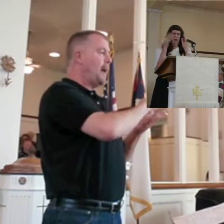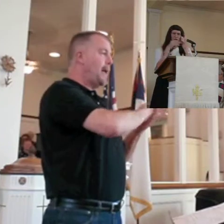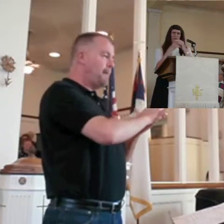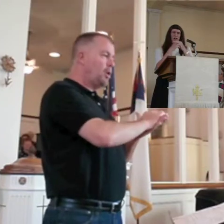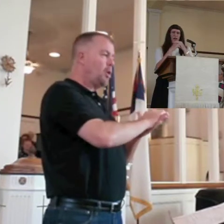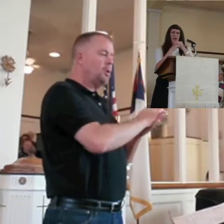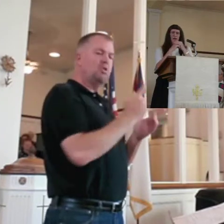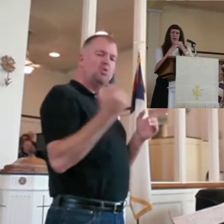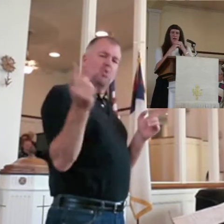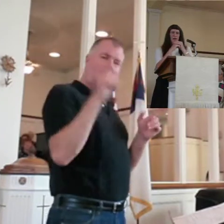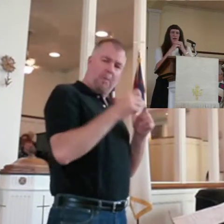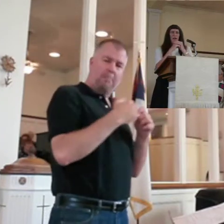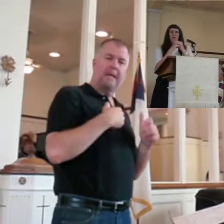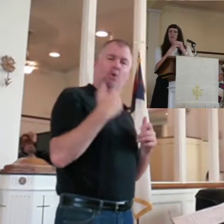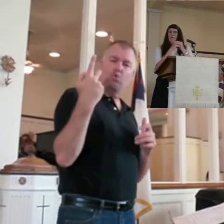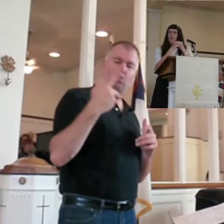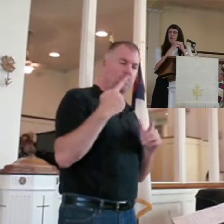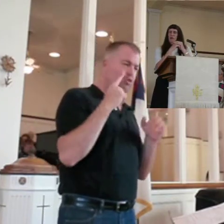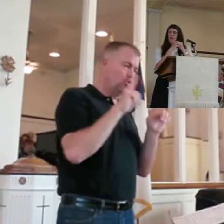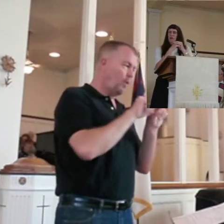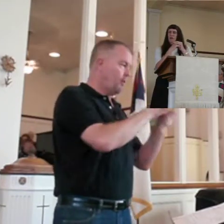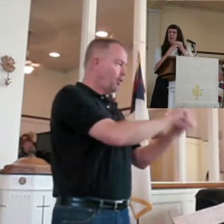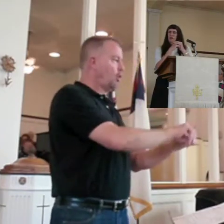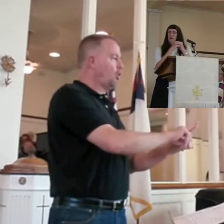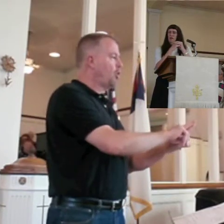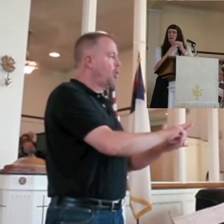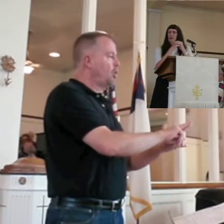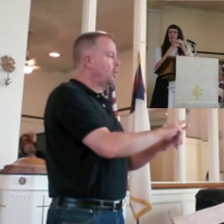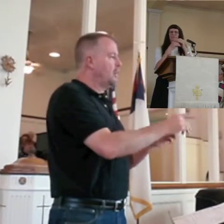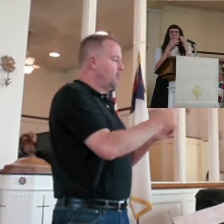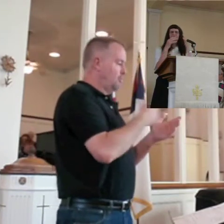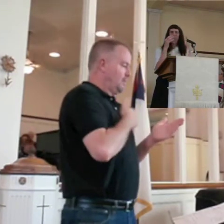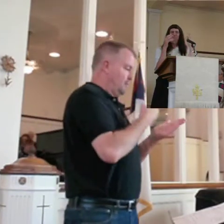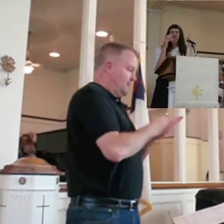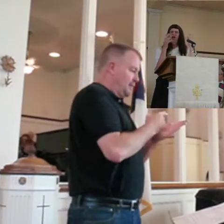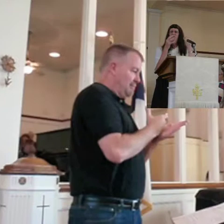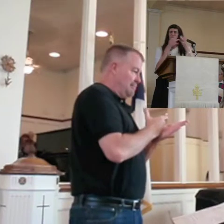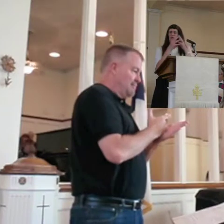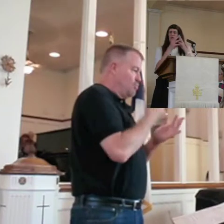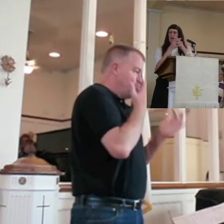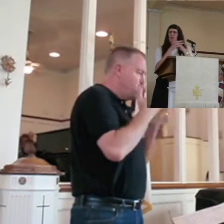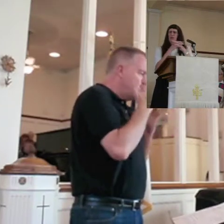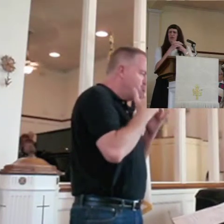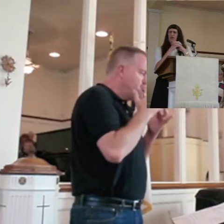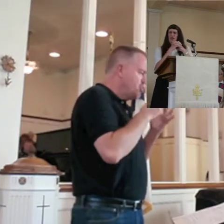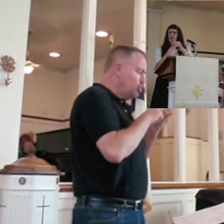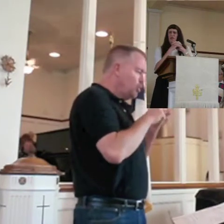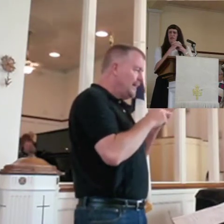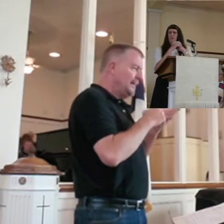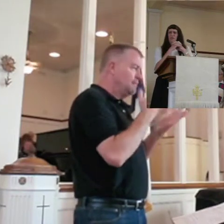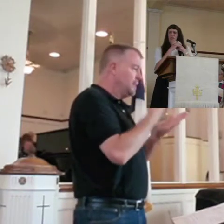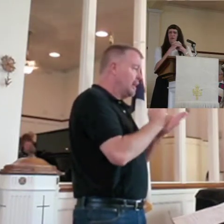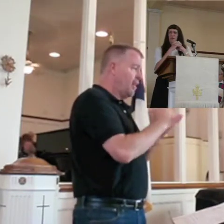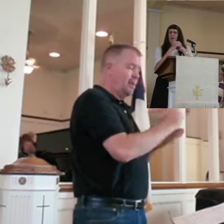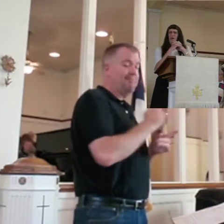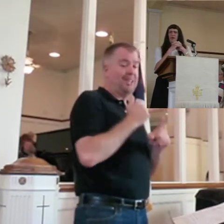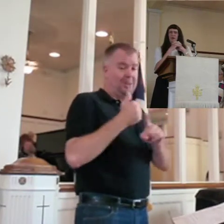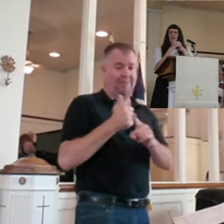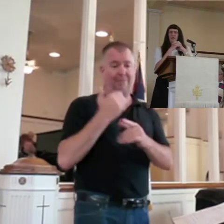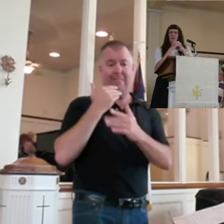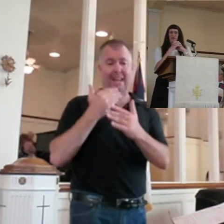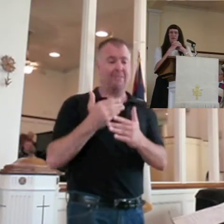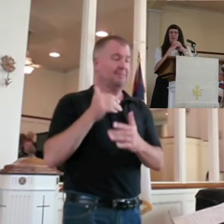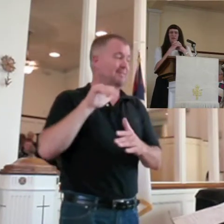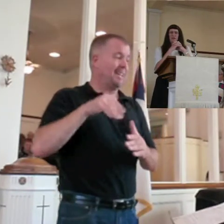myself. Come along, and I'll buy you one. He was overly thankful. He really was thankful. He